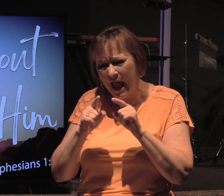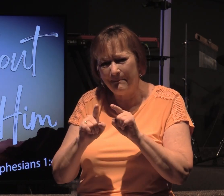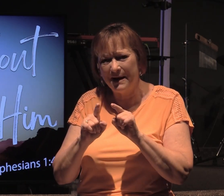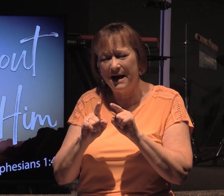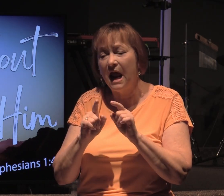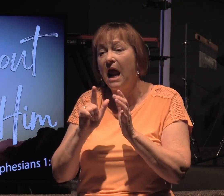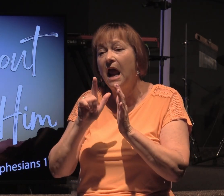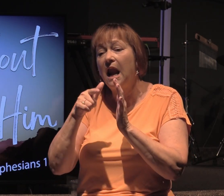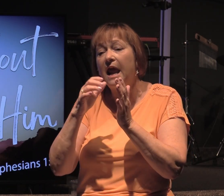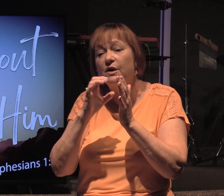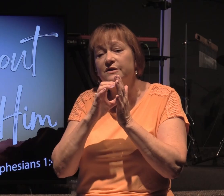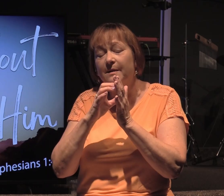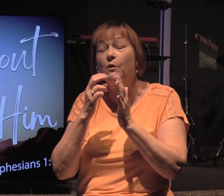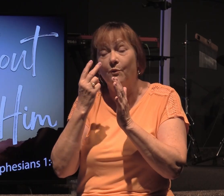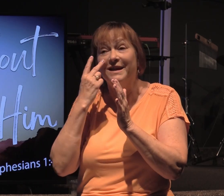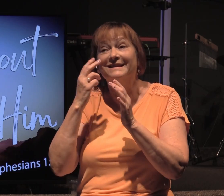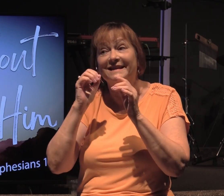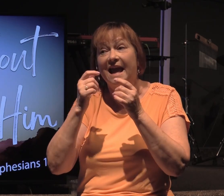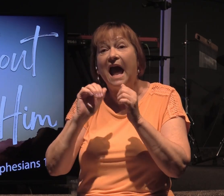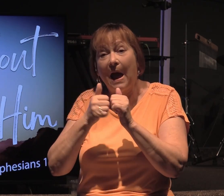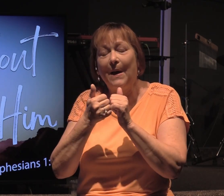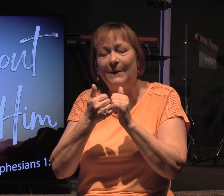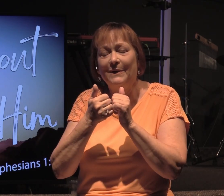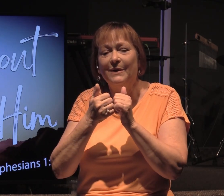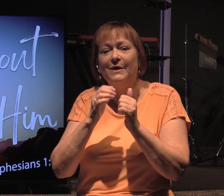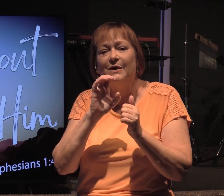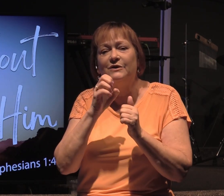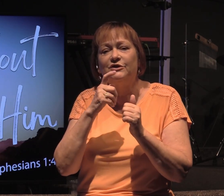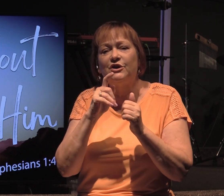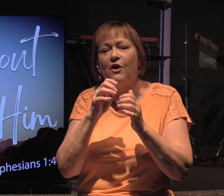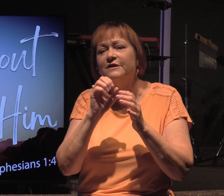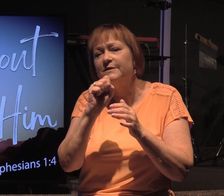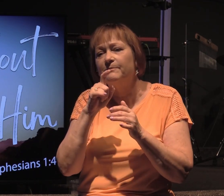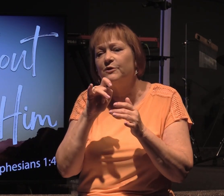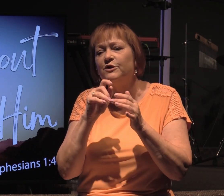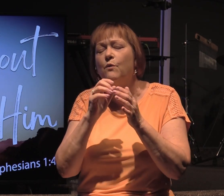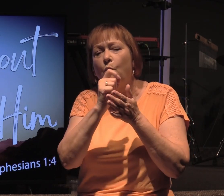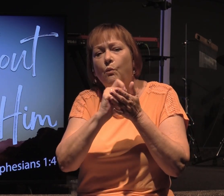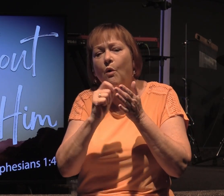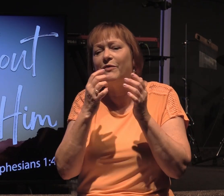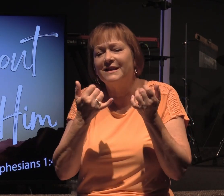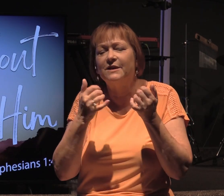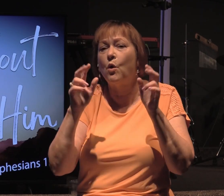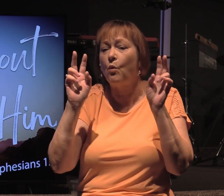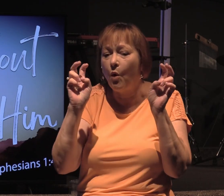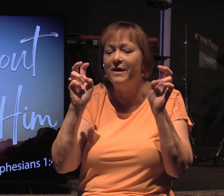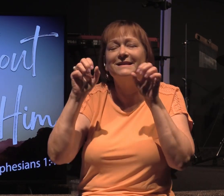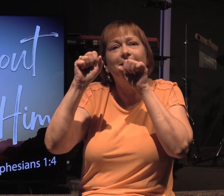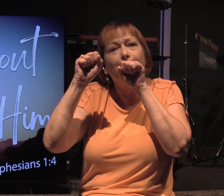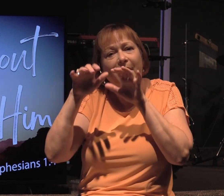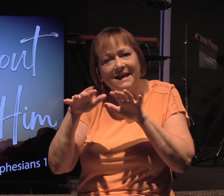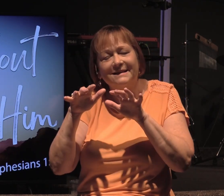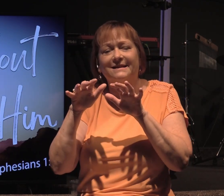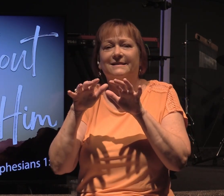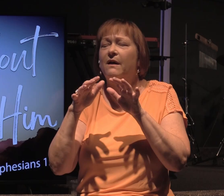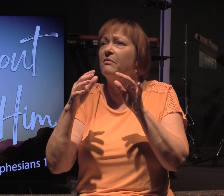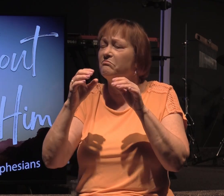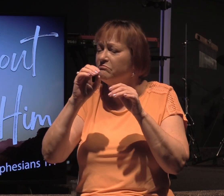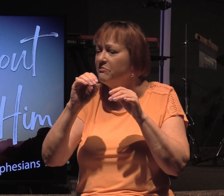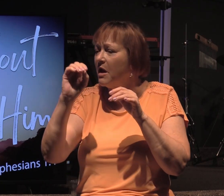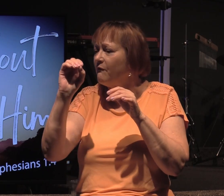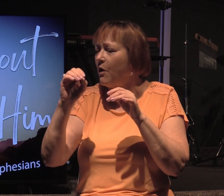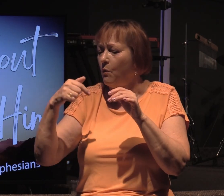Later in the chapter, we'll be able to see how. Charles Spurgeon wrote the following, quote, He has blessed us, and therefore